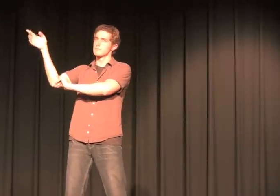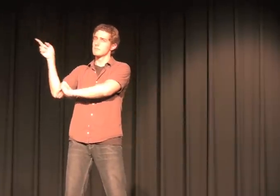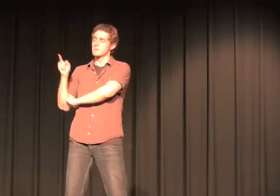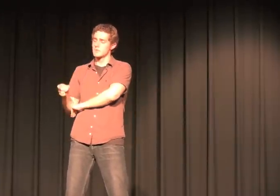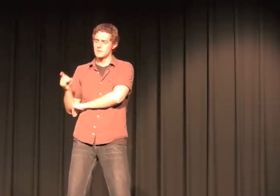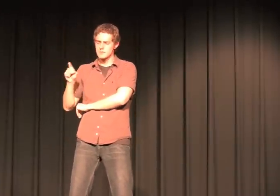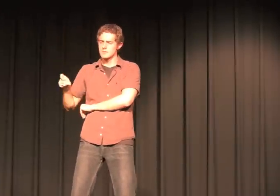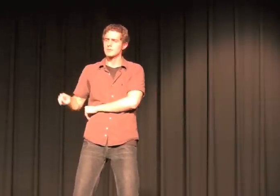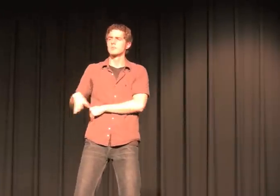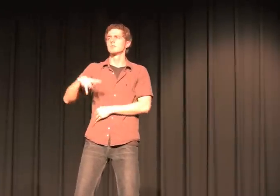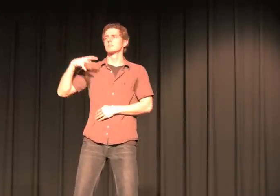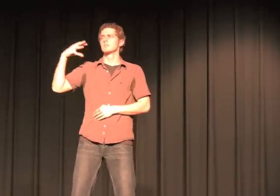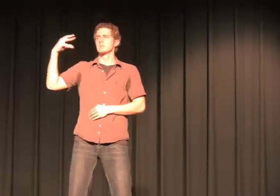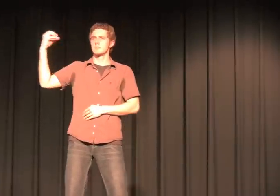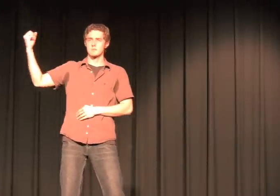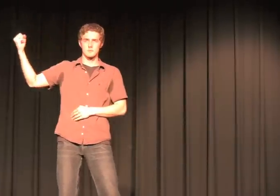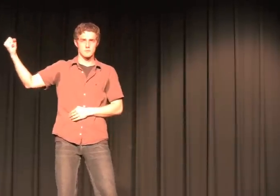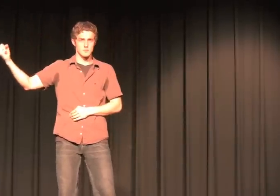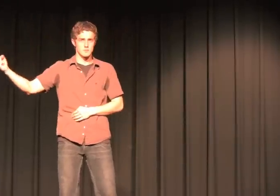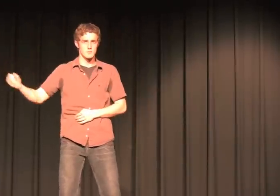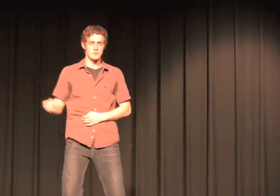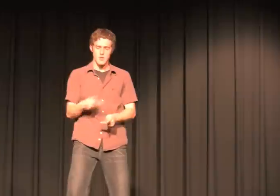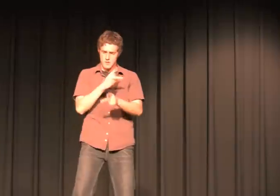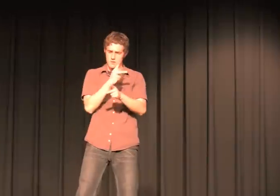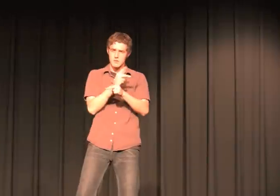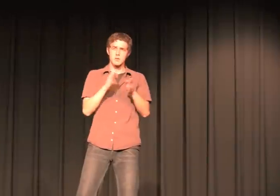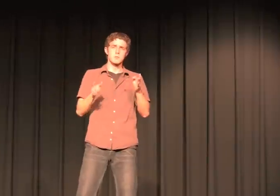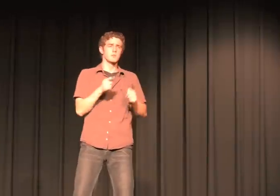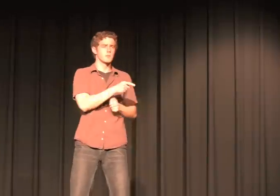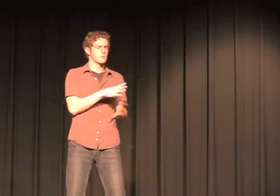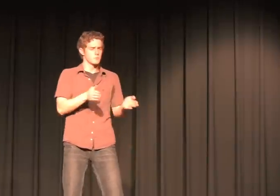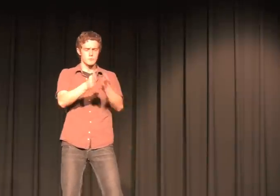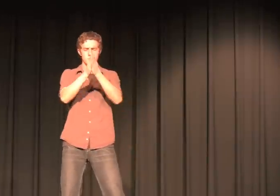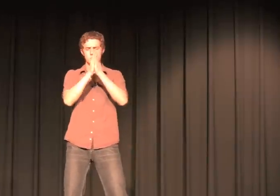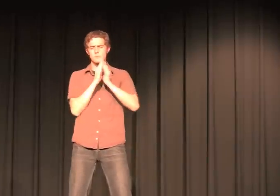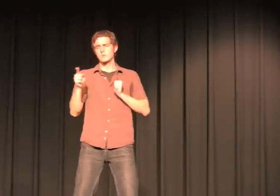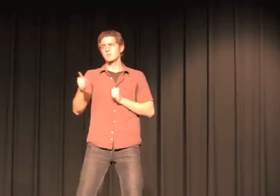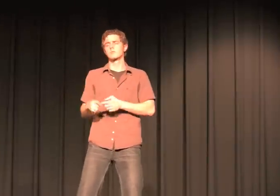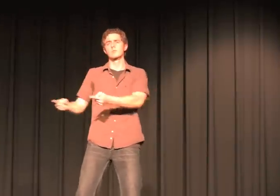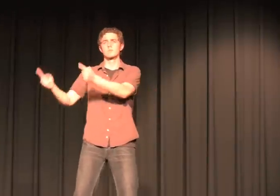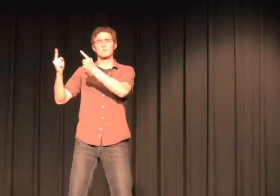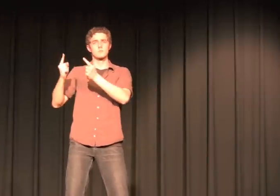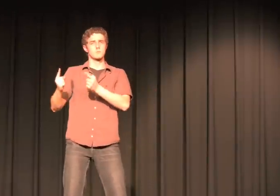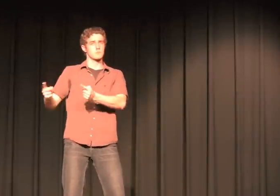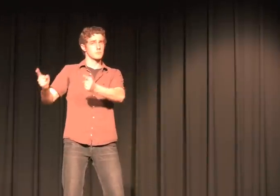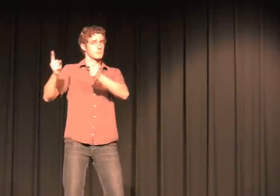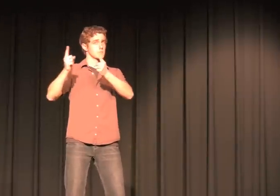She'd had to leave us. But deeper he prayed for a safe return